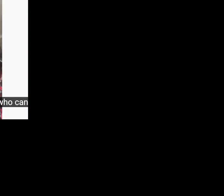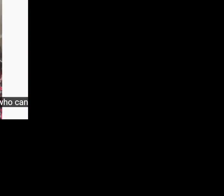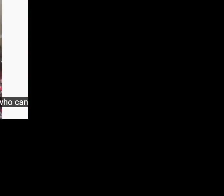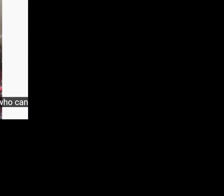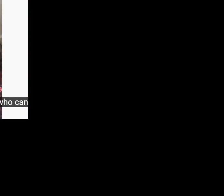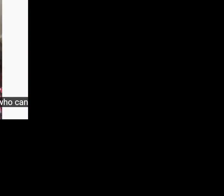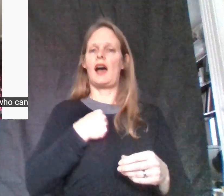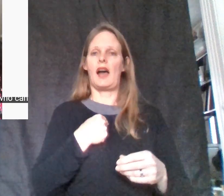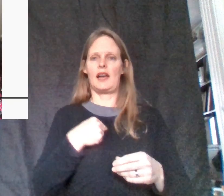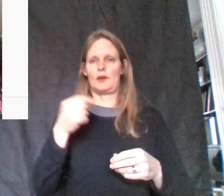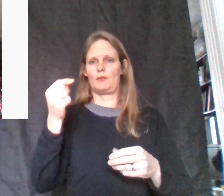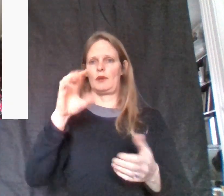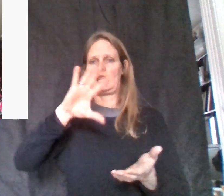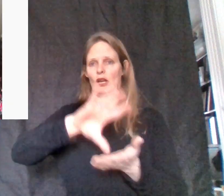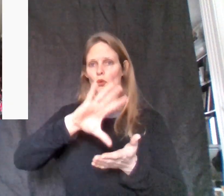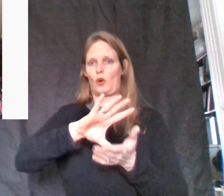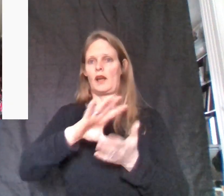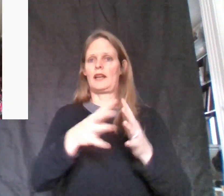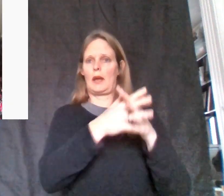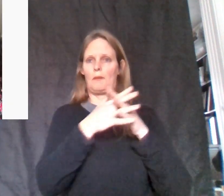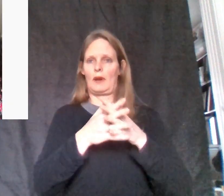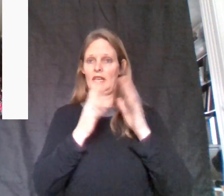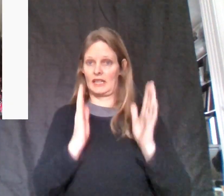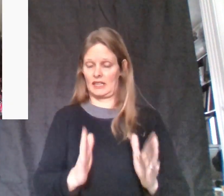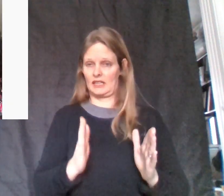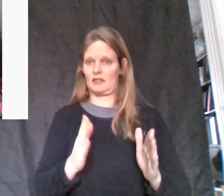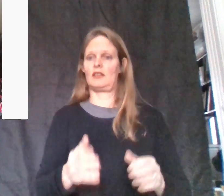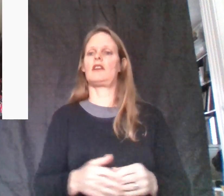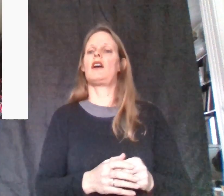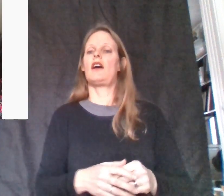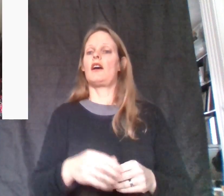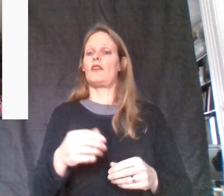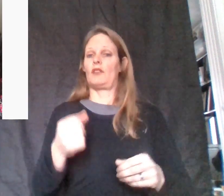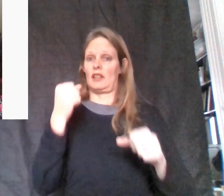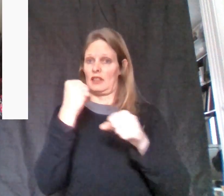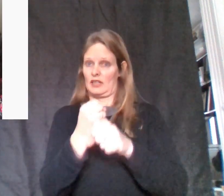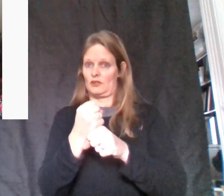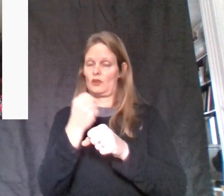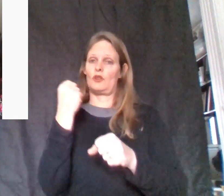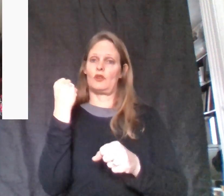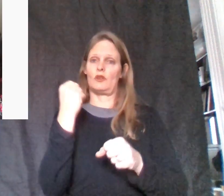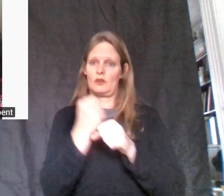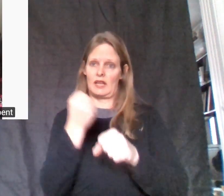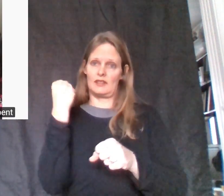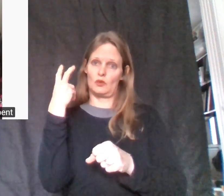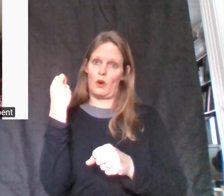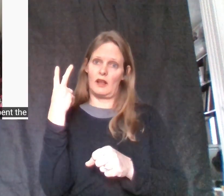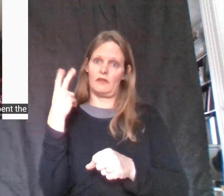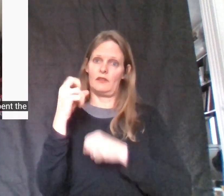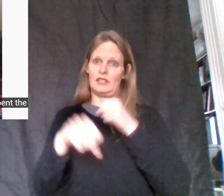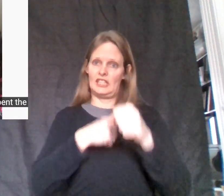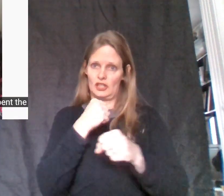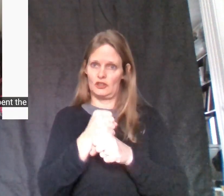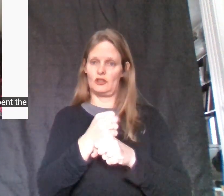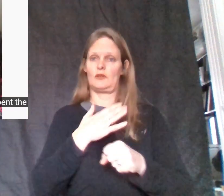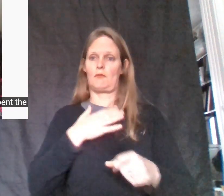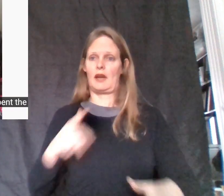am Iranian-American. I have spent the last 12 years of my